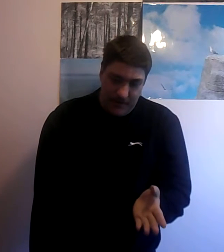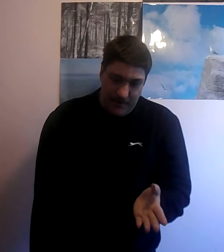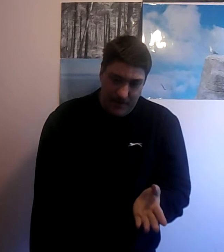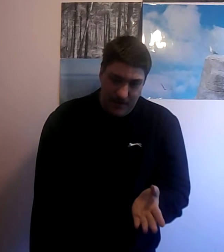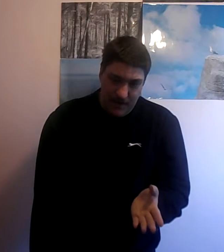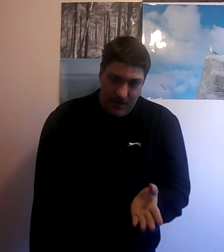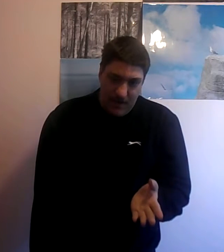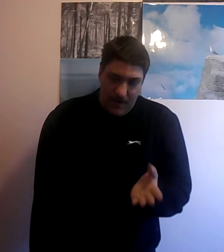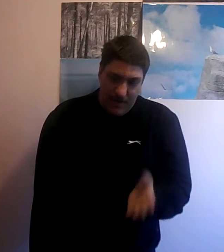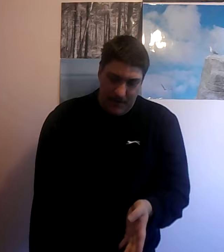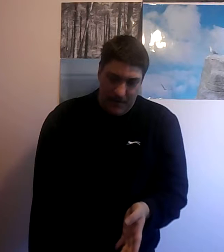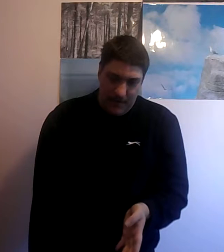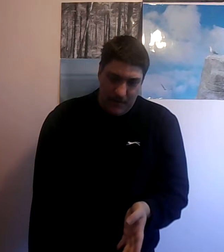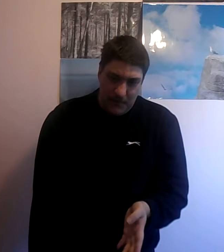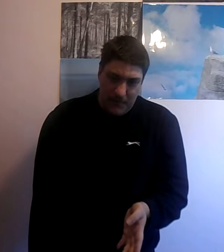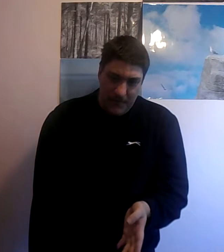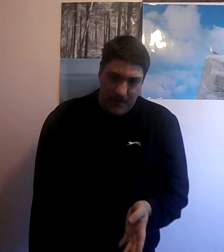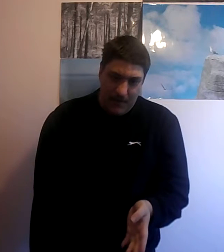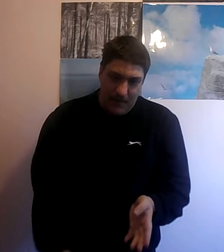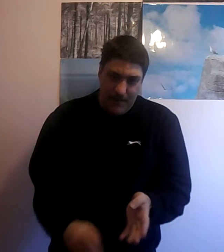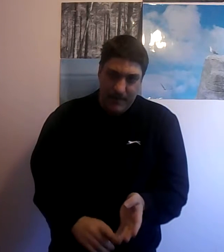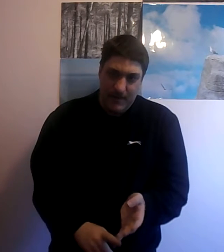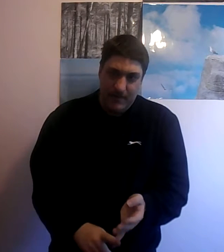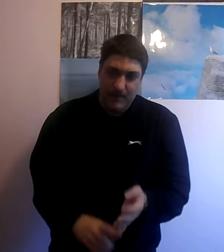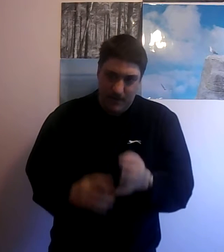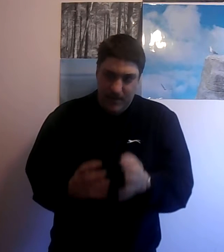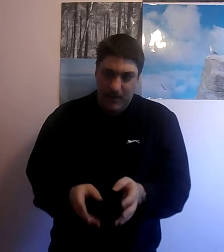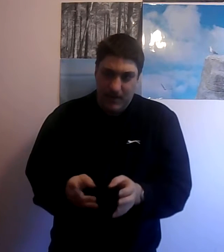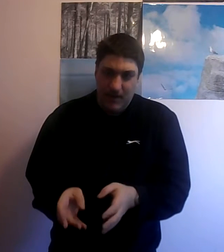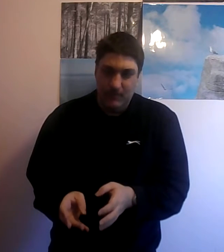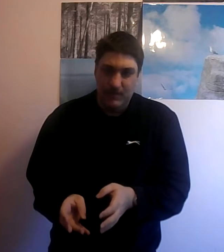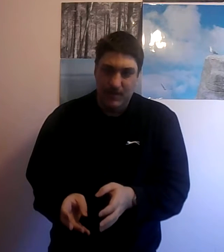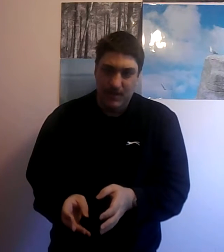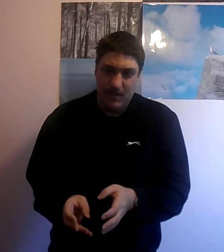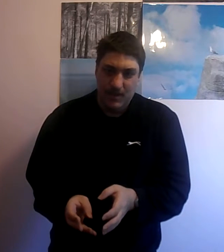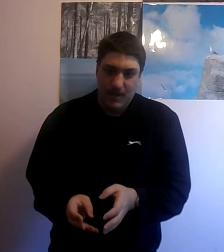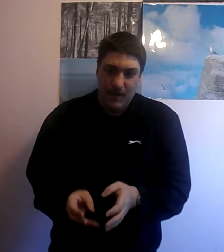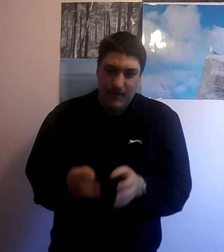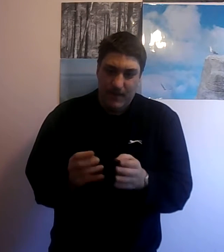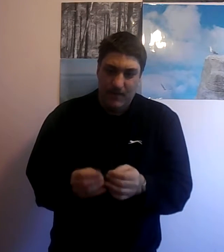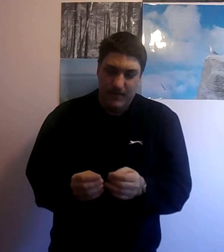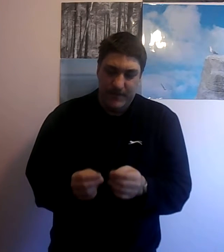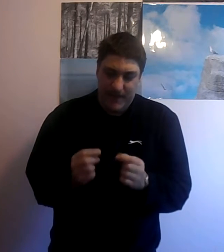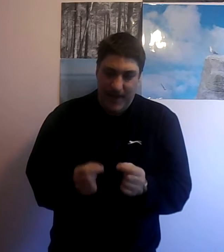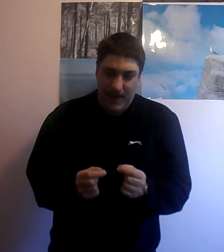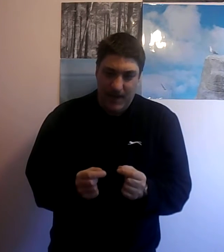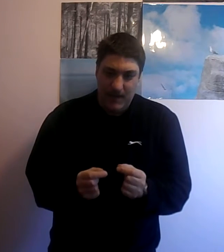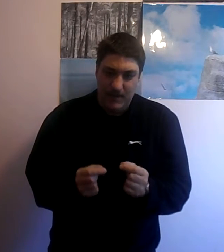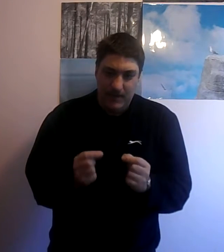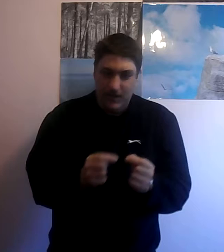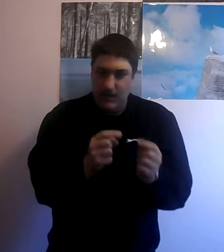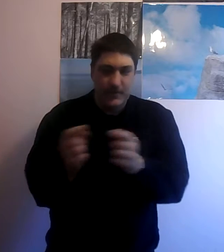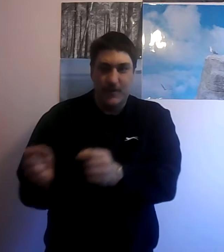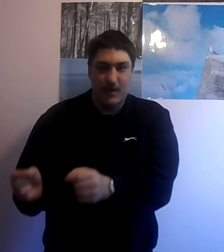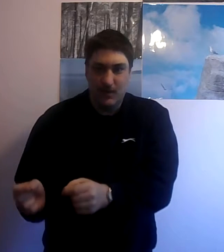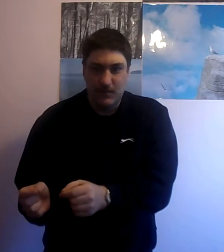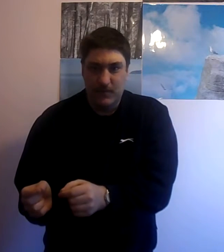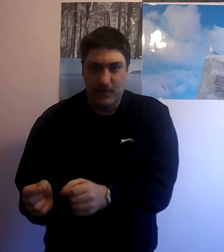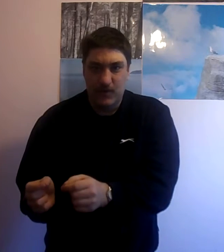and I think it was a point of click where they said you need gold so to get it you don't go to a gold store